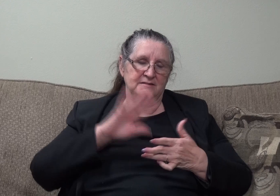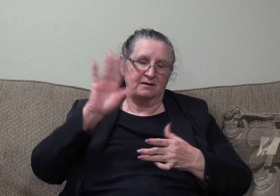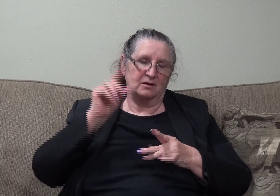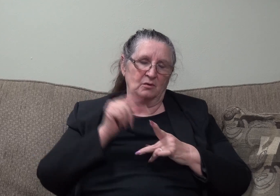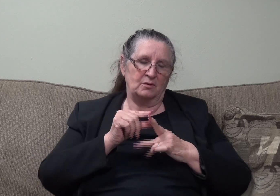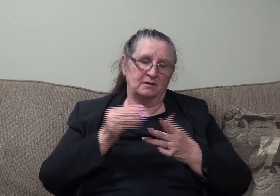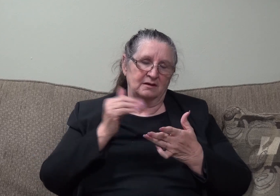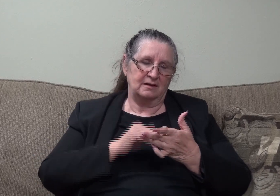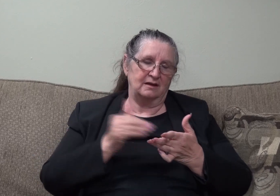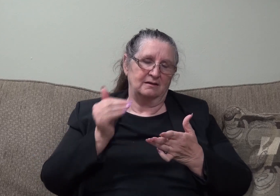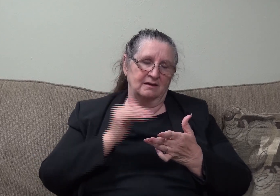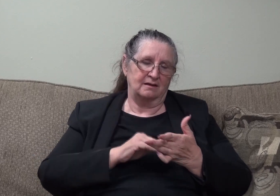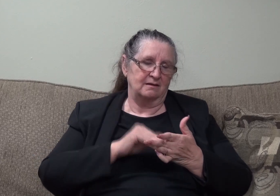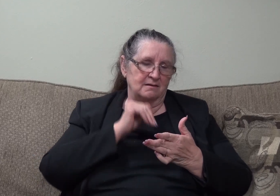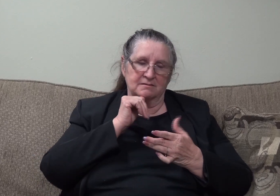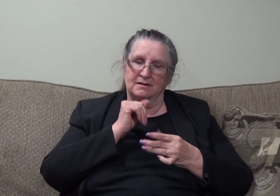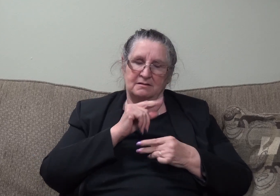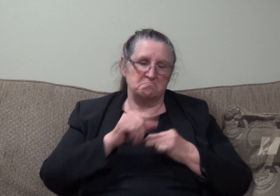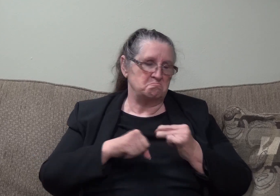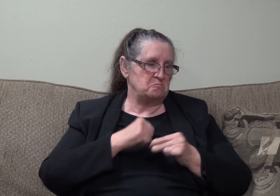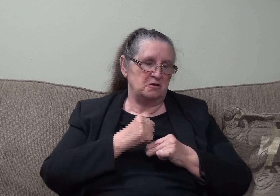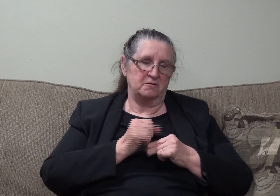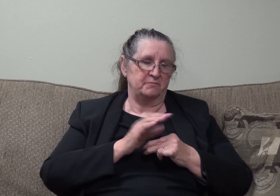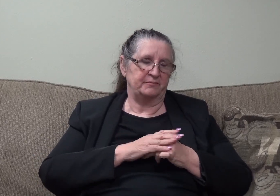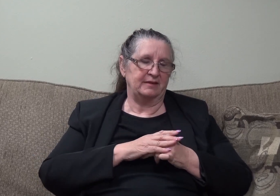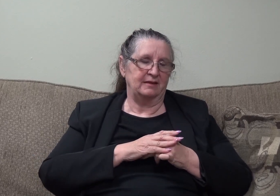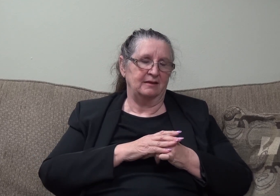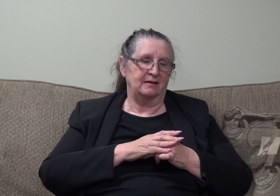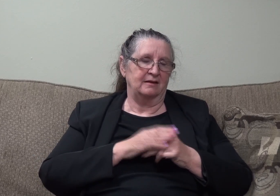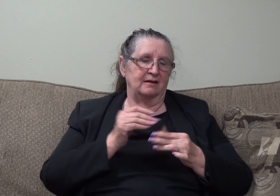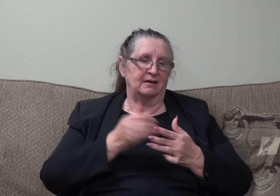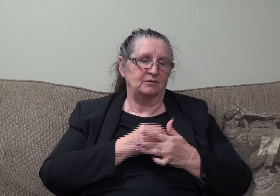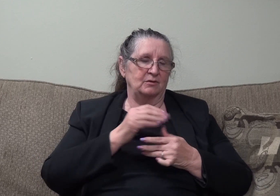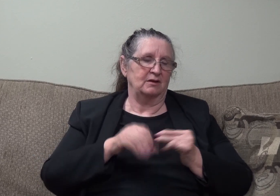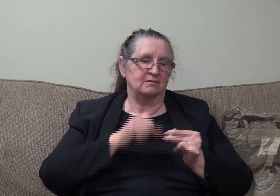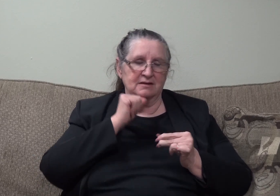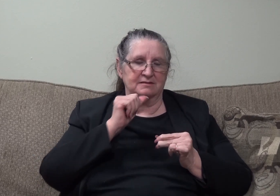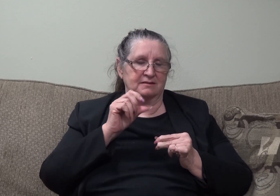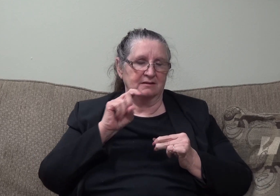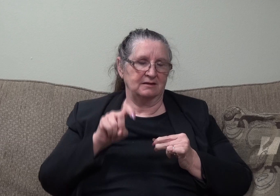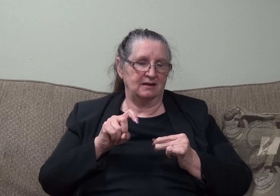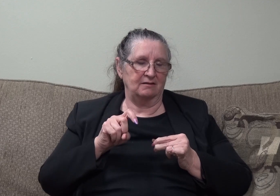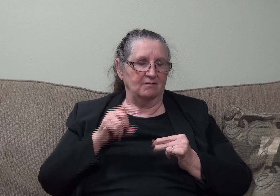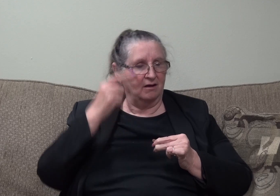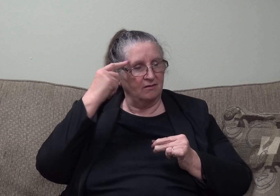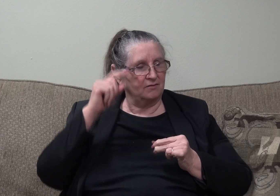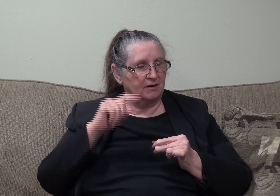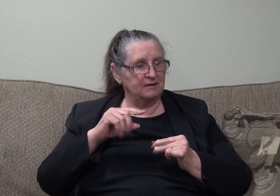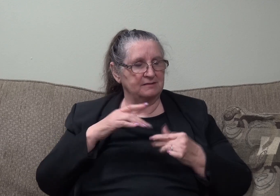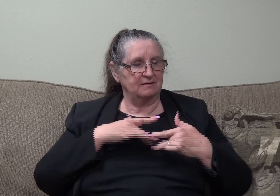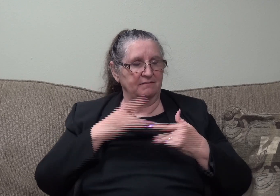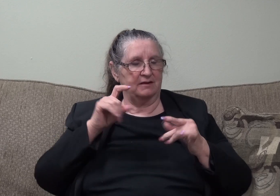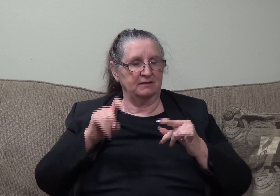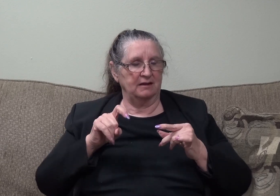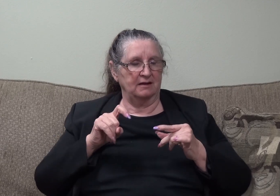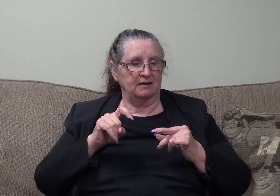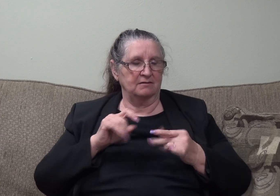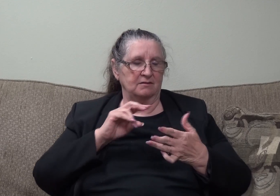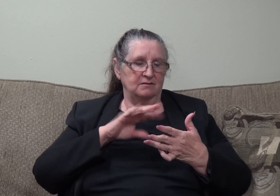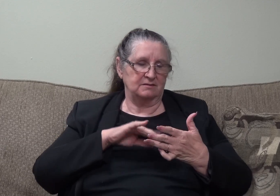doesn't have to pass a year and another one to begin for us to just feel the need to go to your Word,